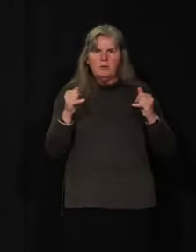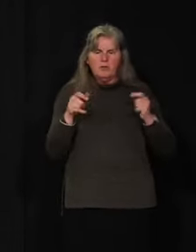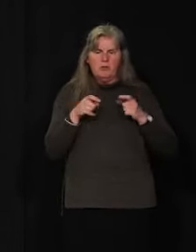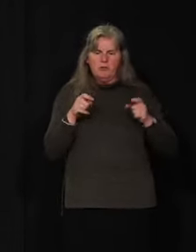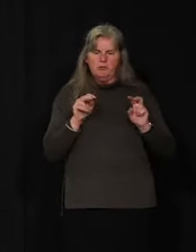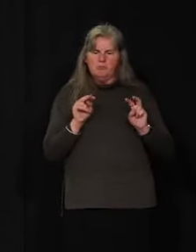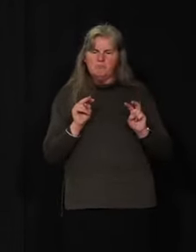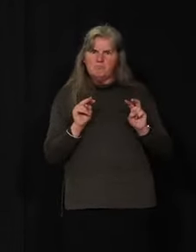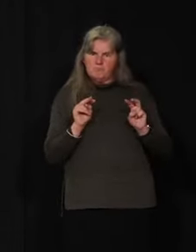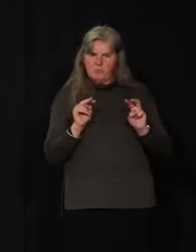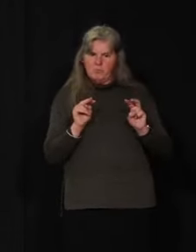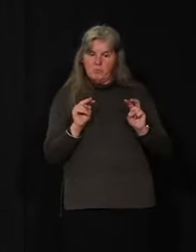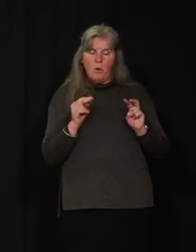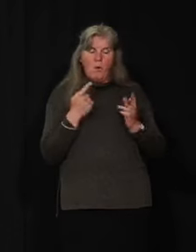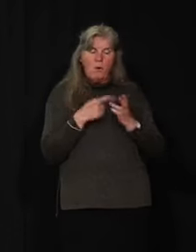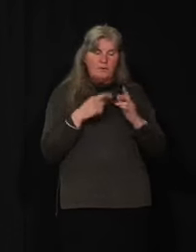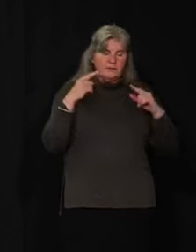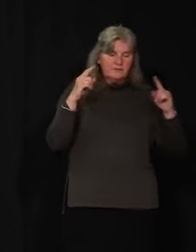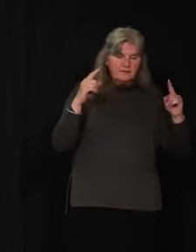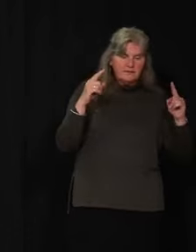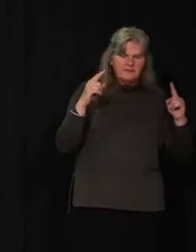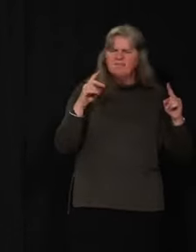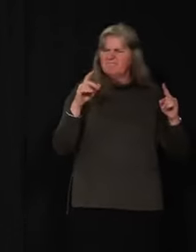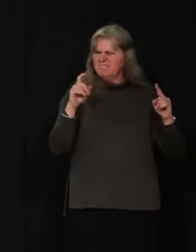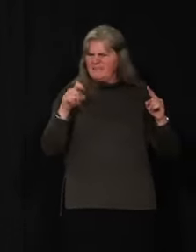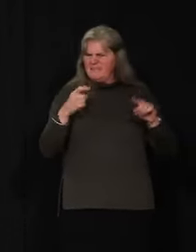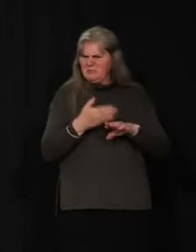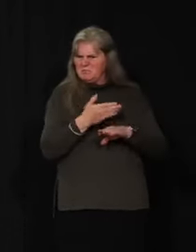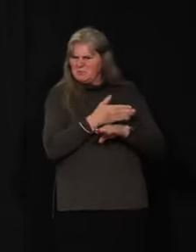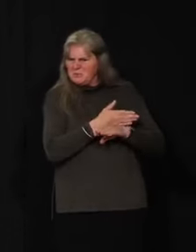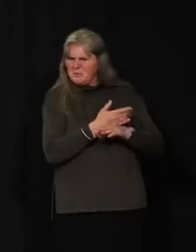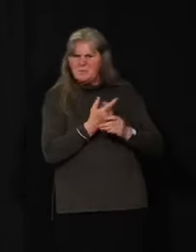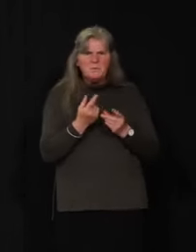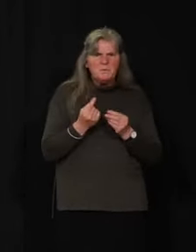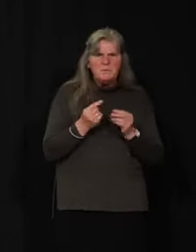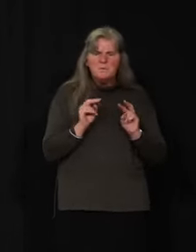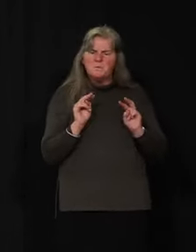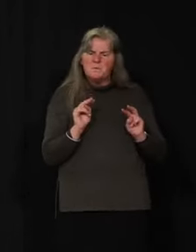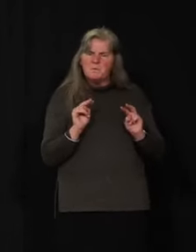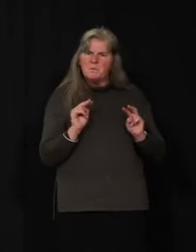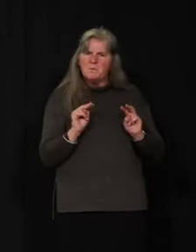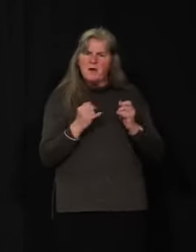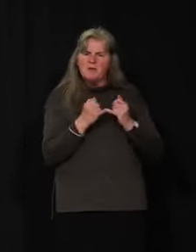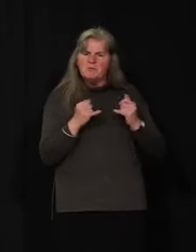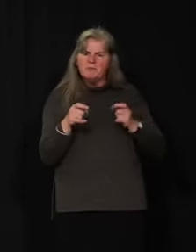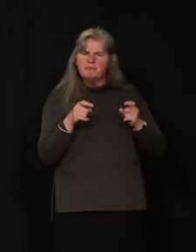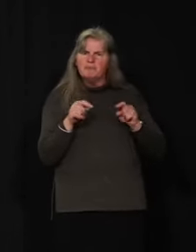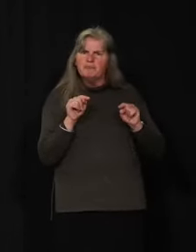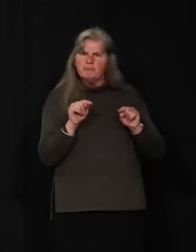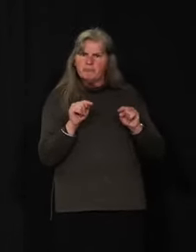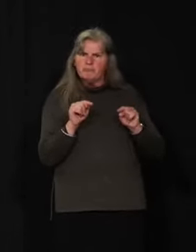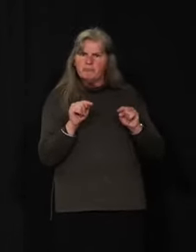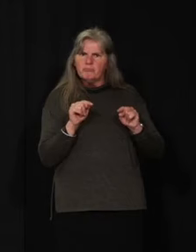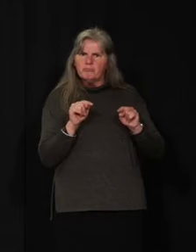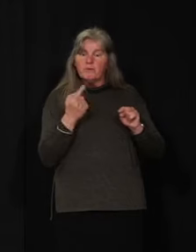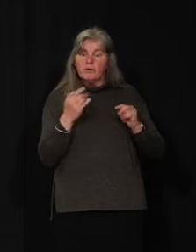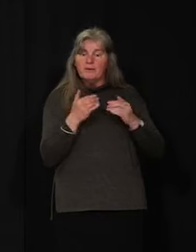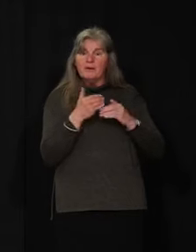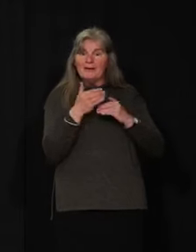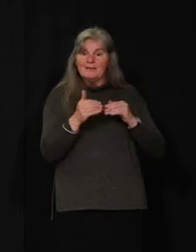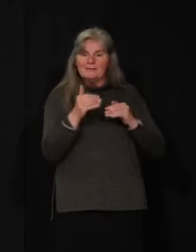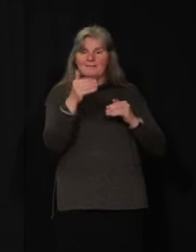that we take a look at what's been working, what we need to fix, what we need to do better as we transition into a new phase. But,